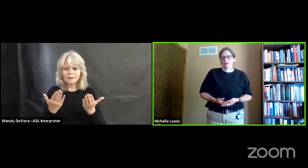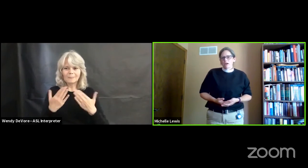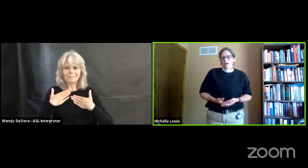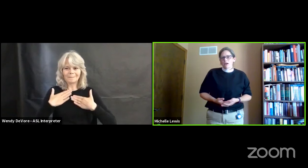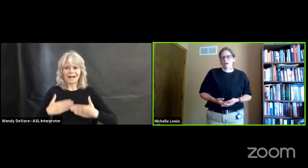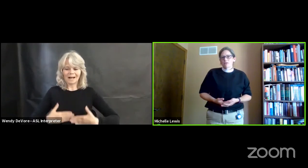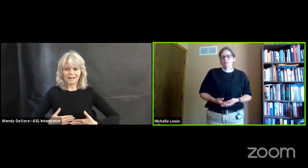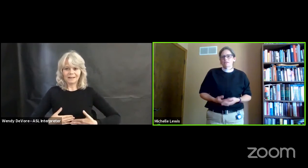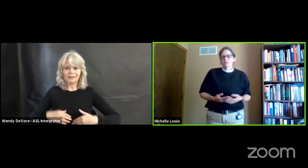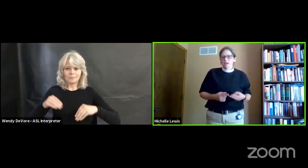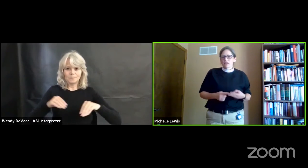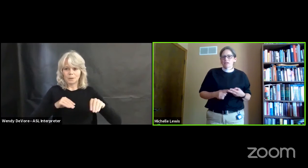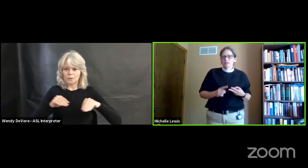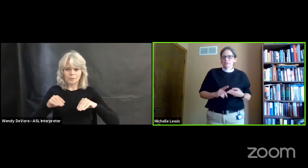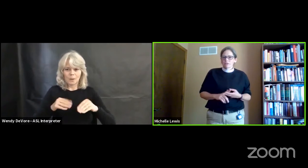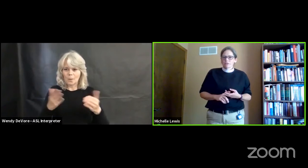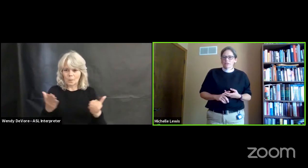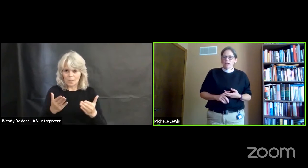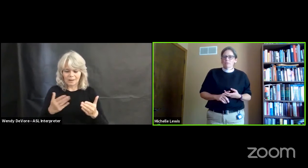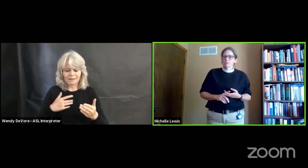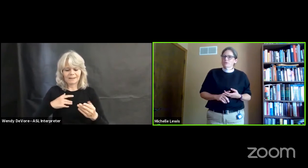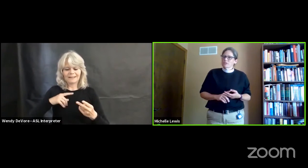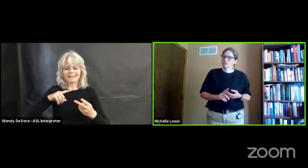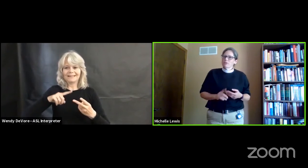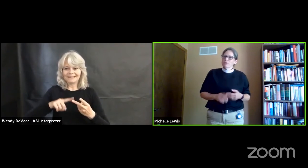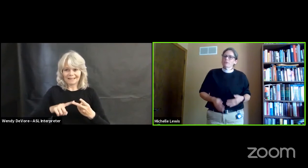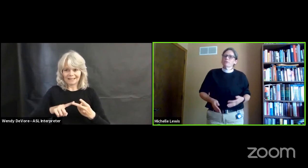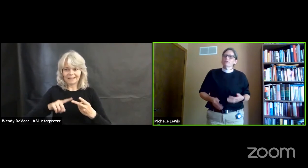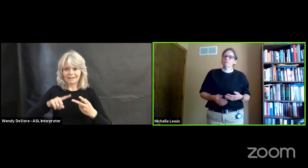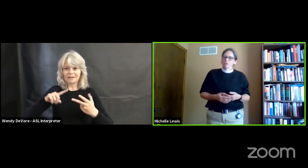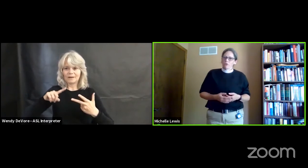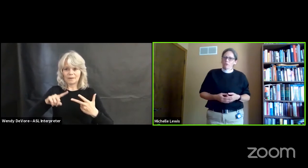and then the second and third times we'll just go through the flow